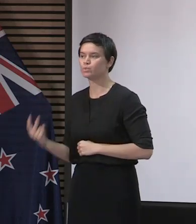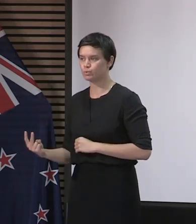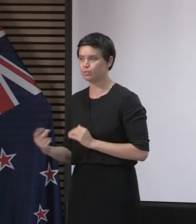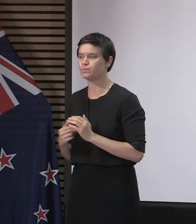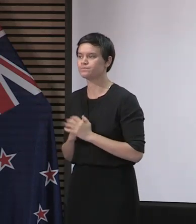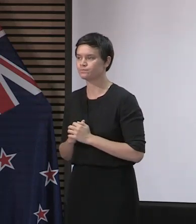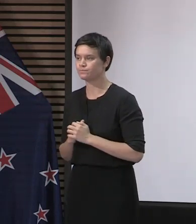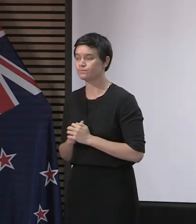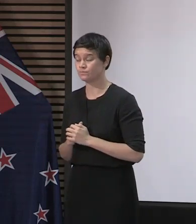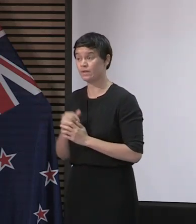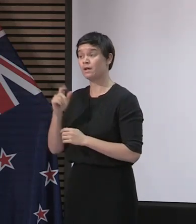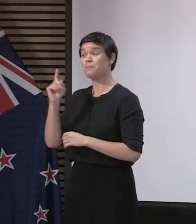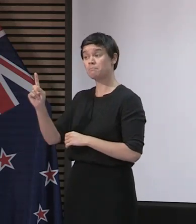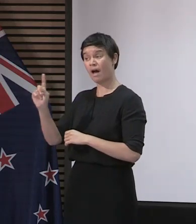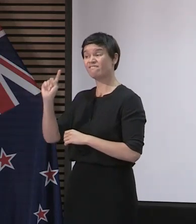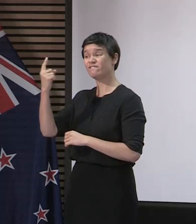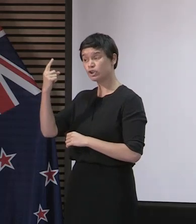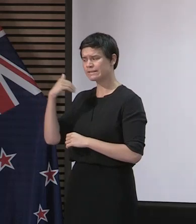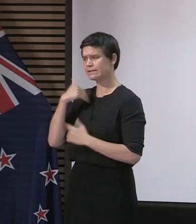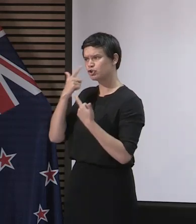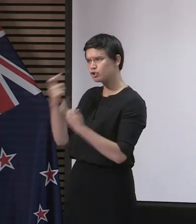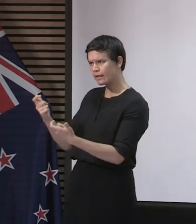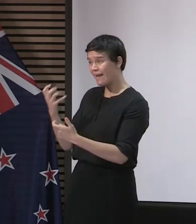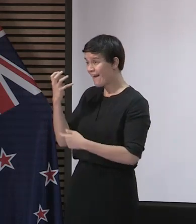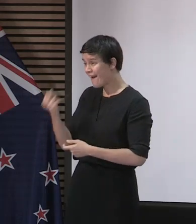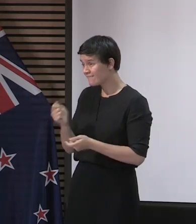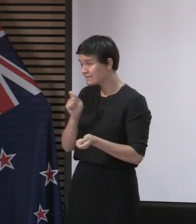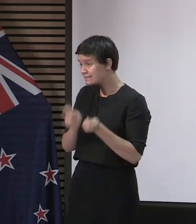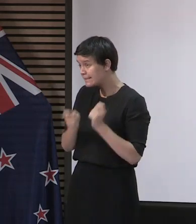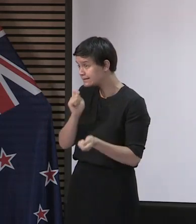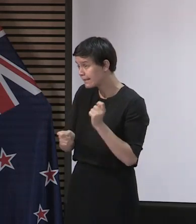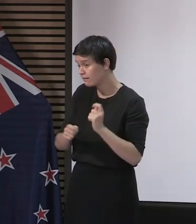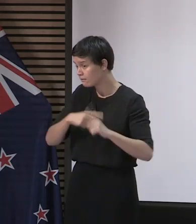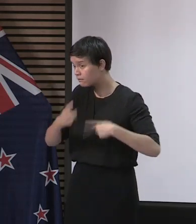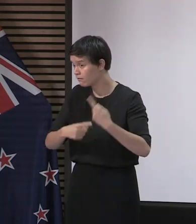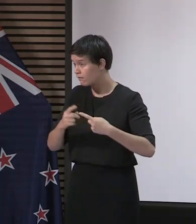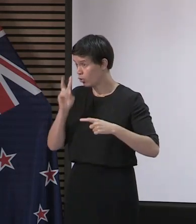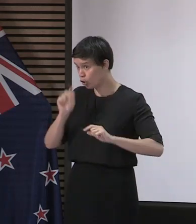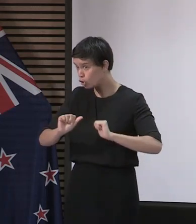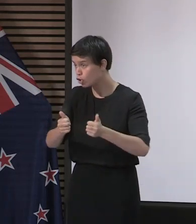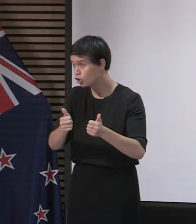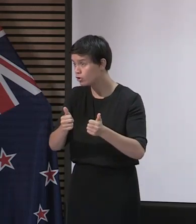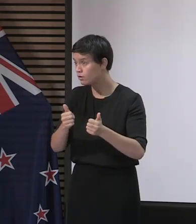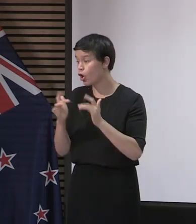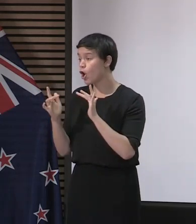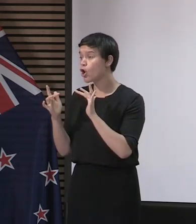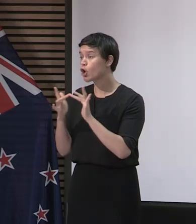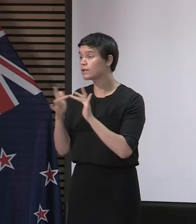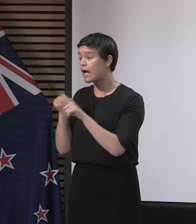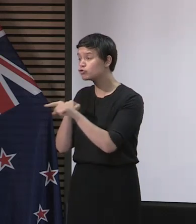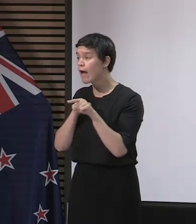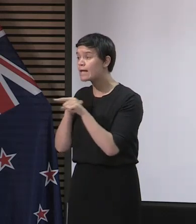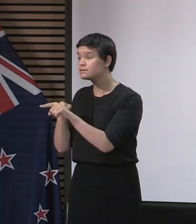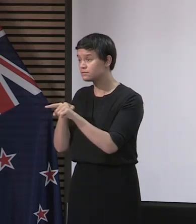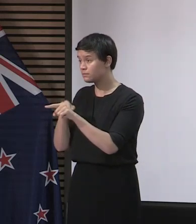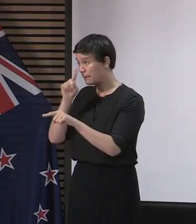moves. Continued extensive testing and what that is telling us. Continuing with our rapid contact tracing. Understanding